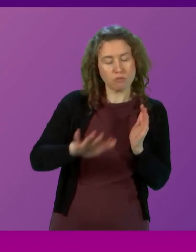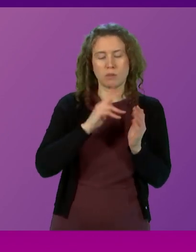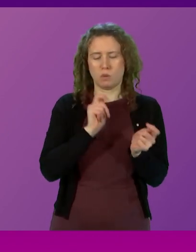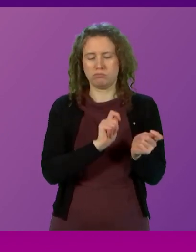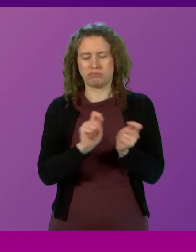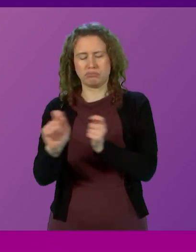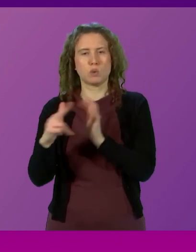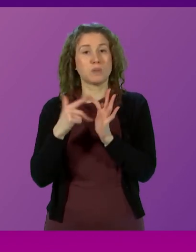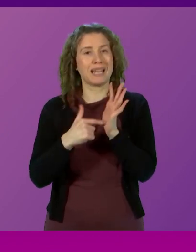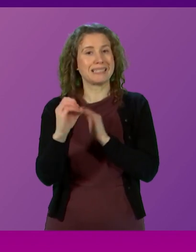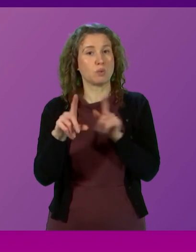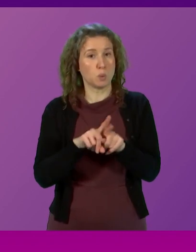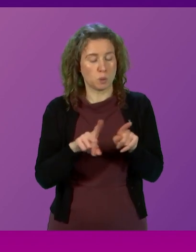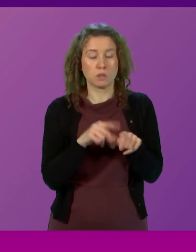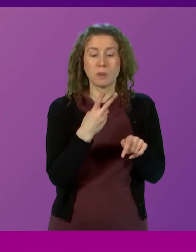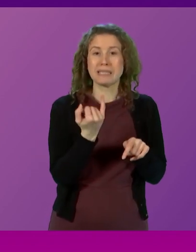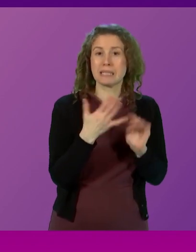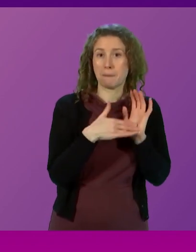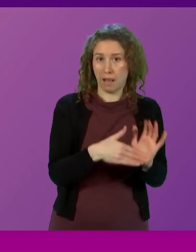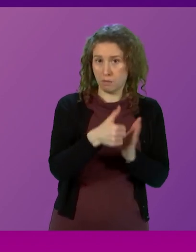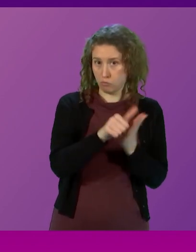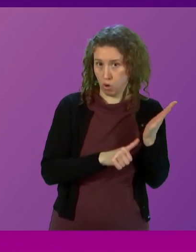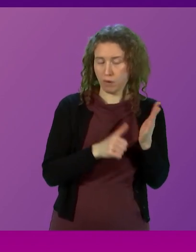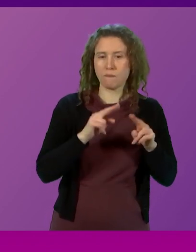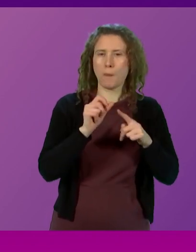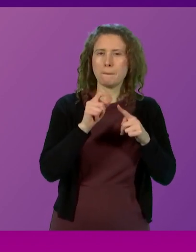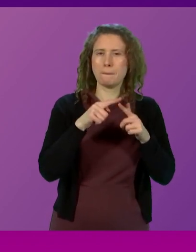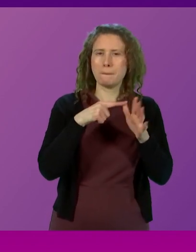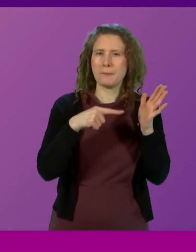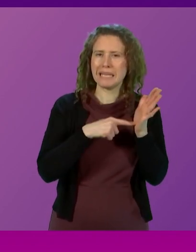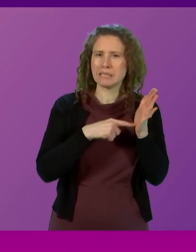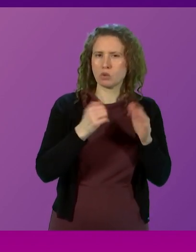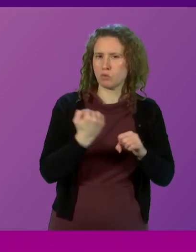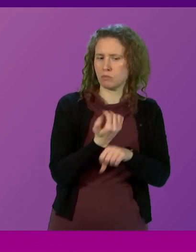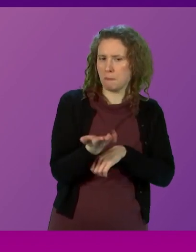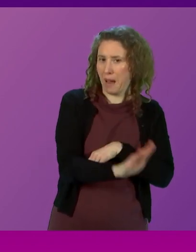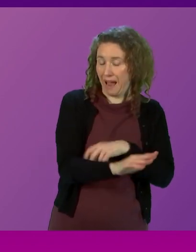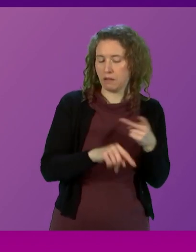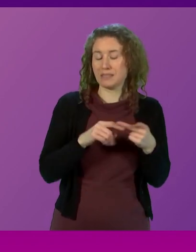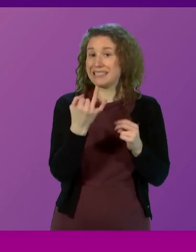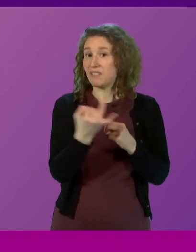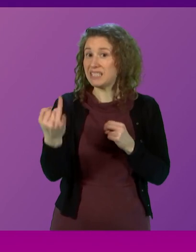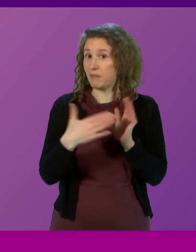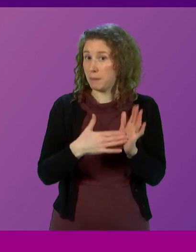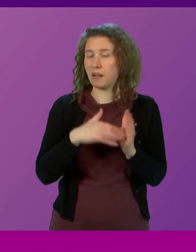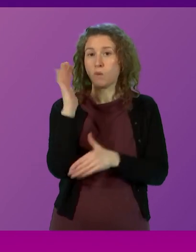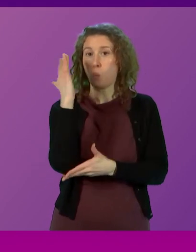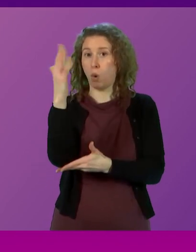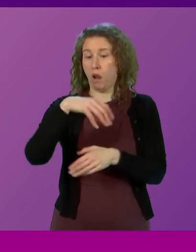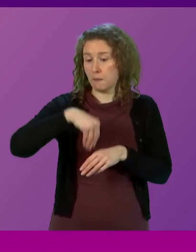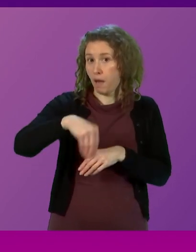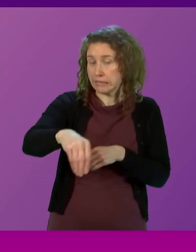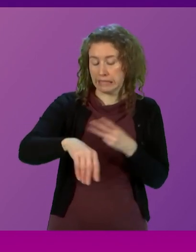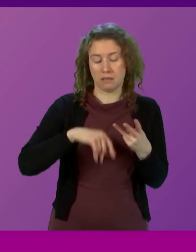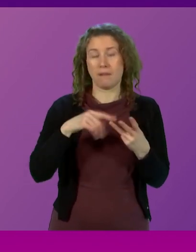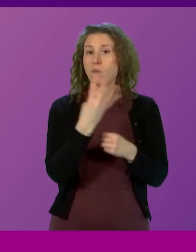to net zero with a £26 million programme of peatland restoration, £77 million in woodland planting and